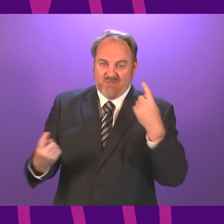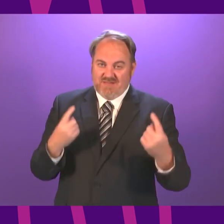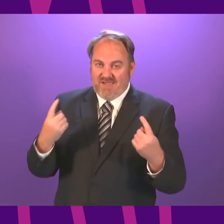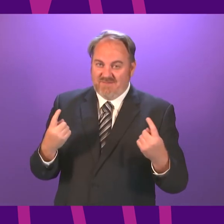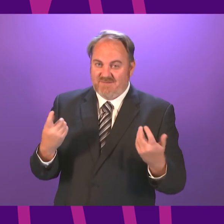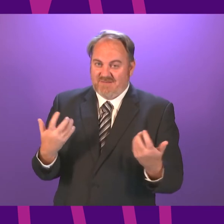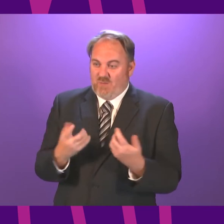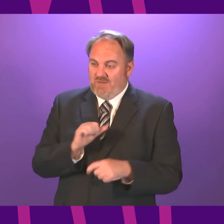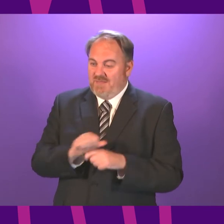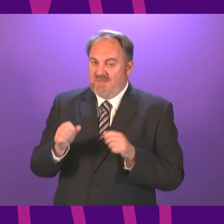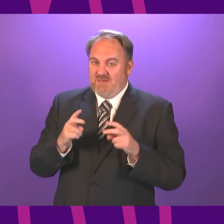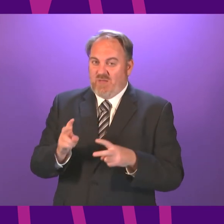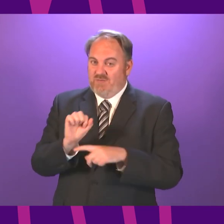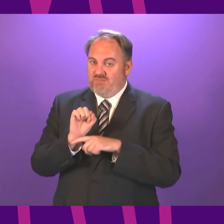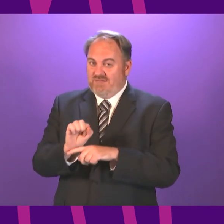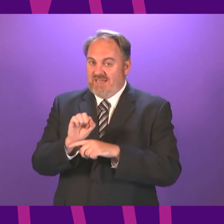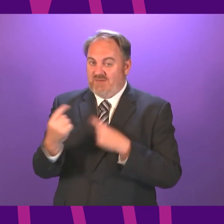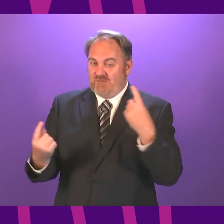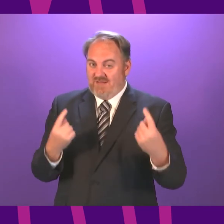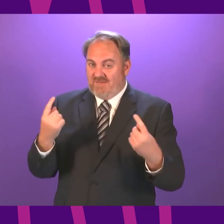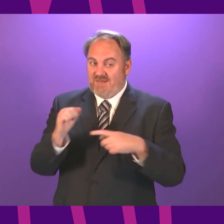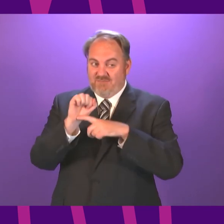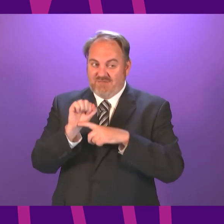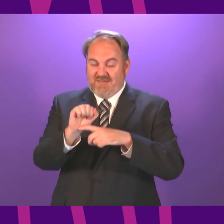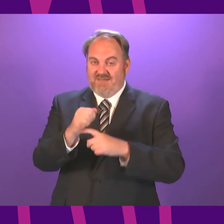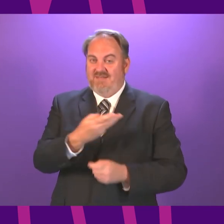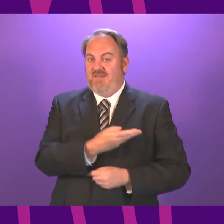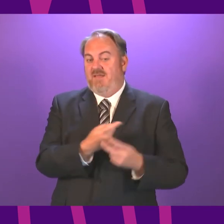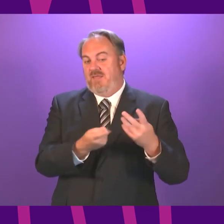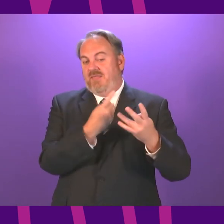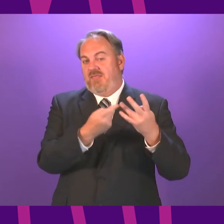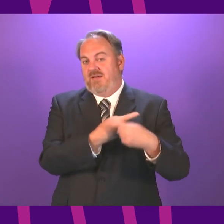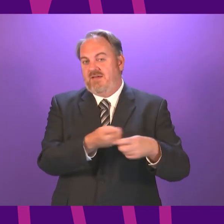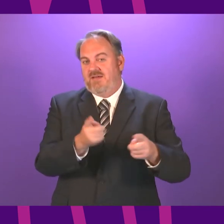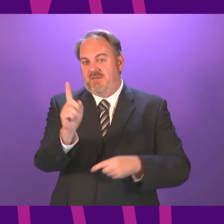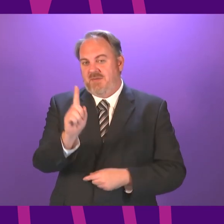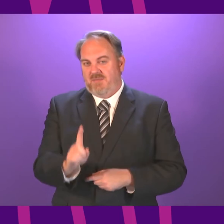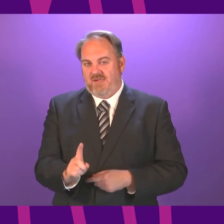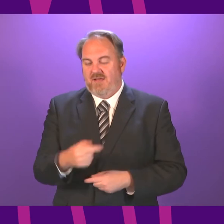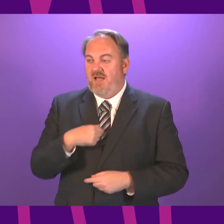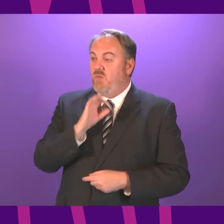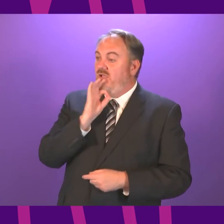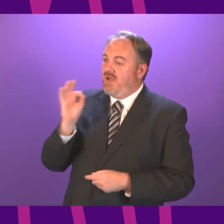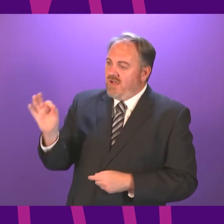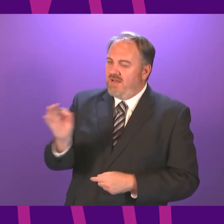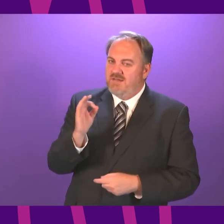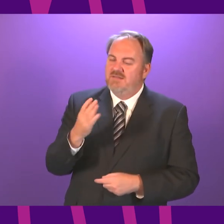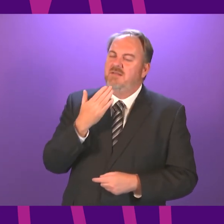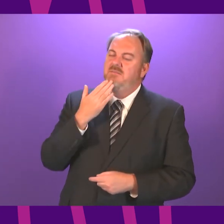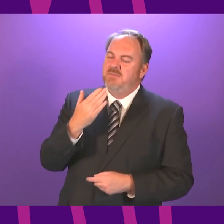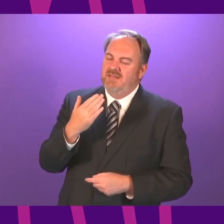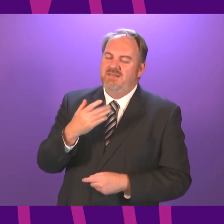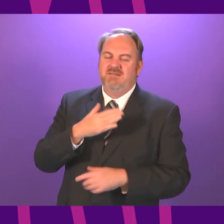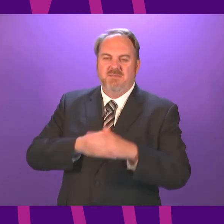legal restrictions. So I'll continue to, every day, I'll continue to persuade people, or seek to persuade people to